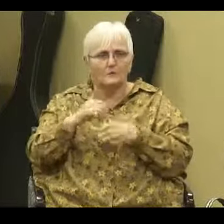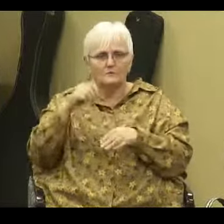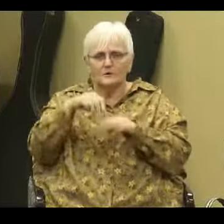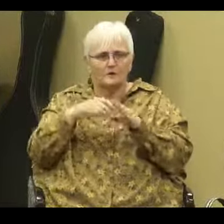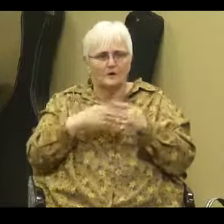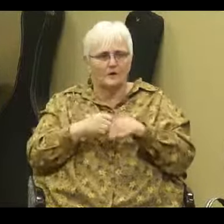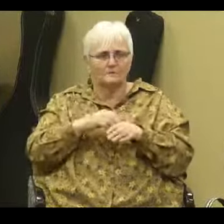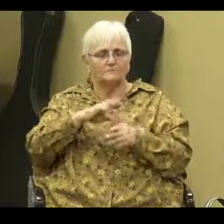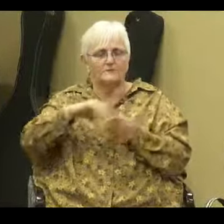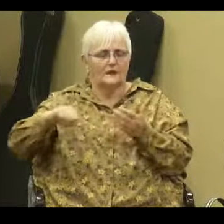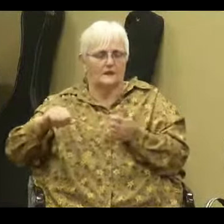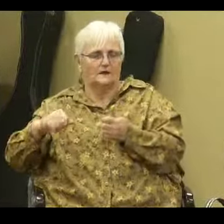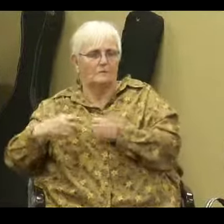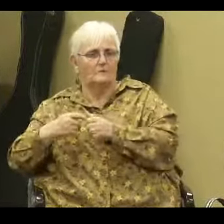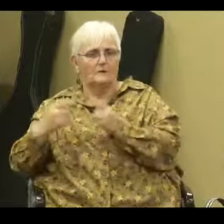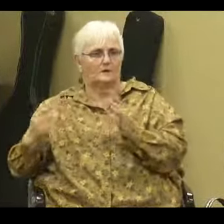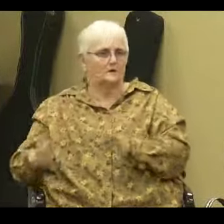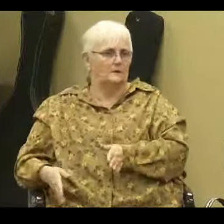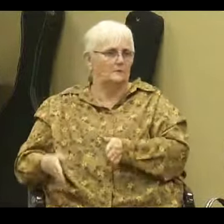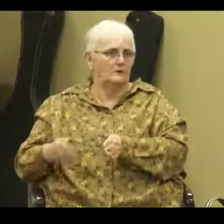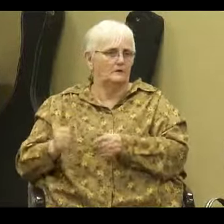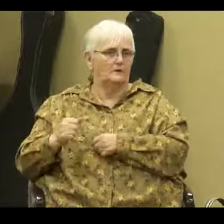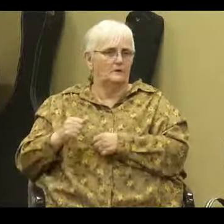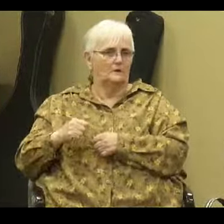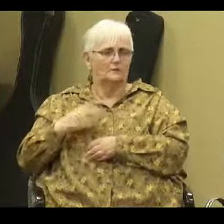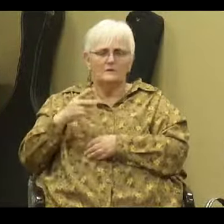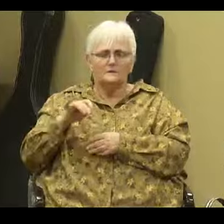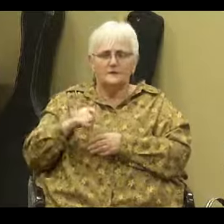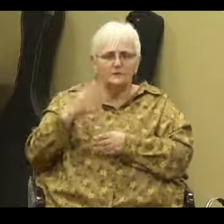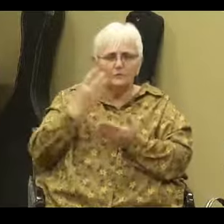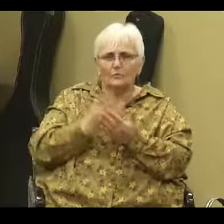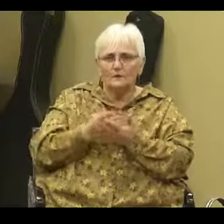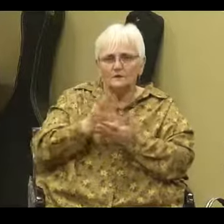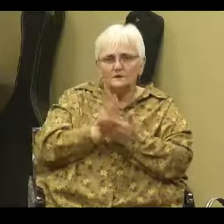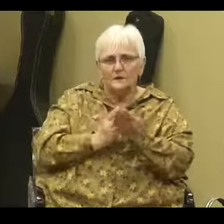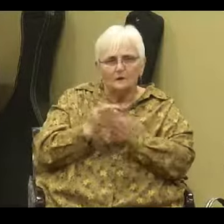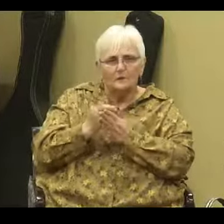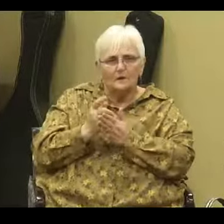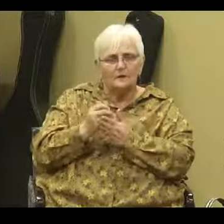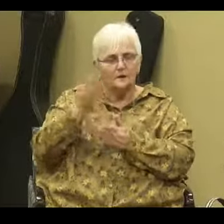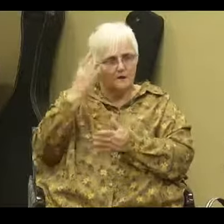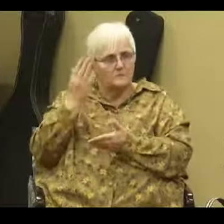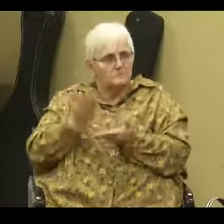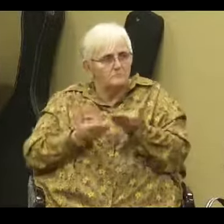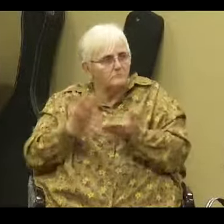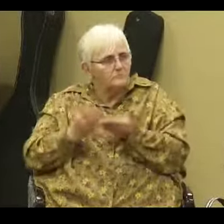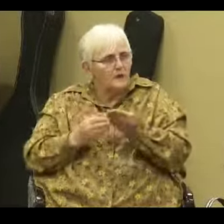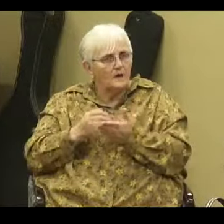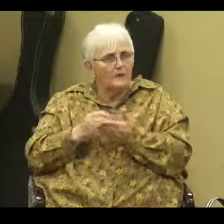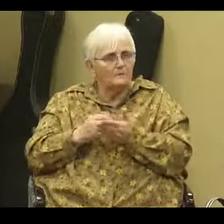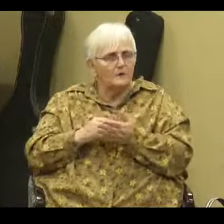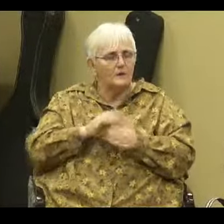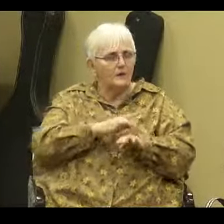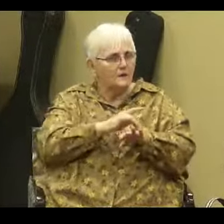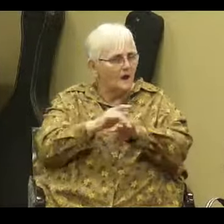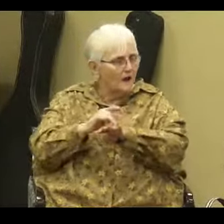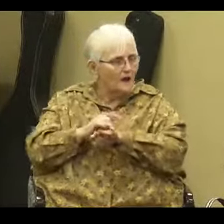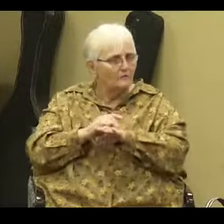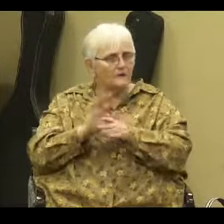heart is taken away by the enemy. I mean, we've seen it, you've witnessed to someone, you know, maybe at the door on outreach, here I'd like to invite